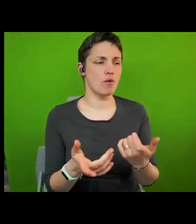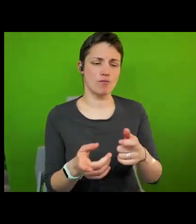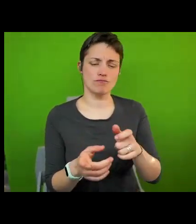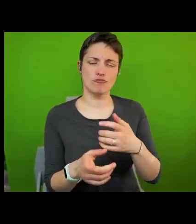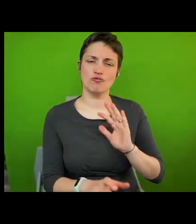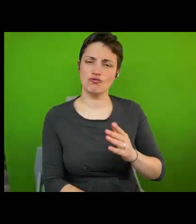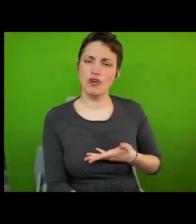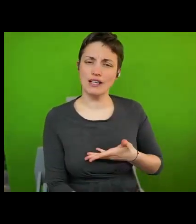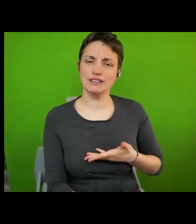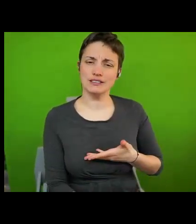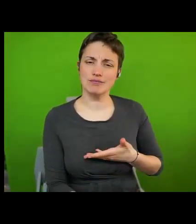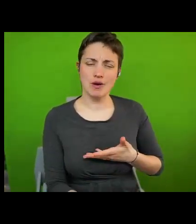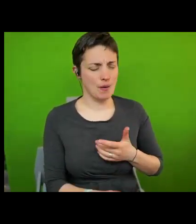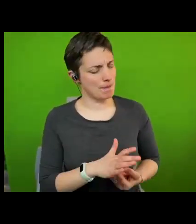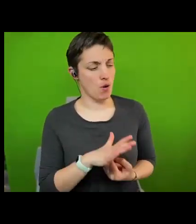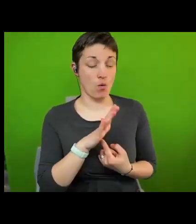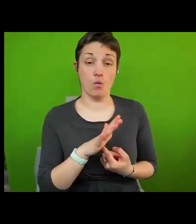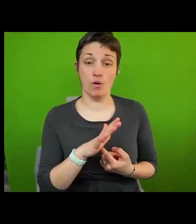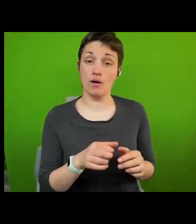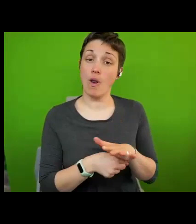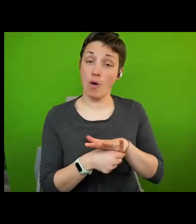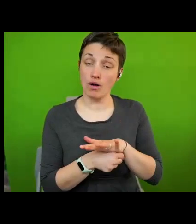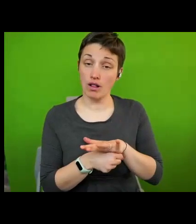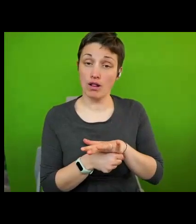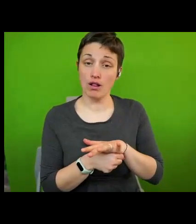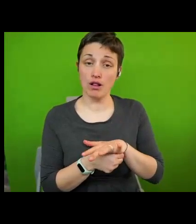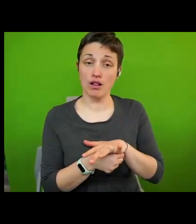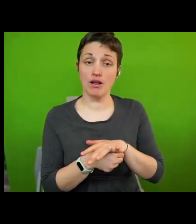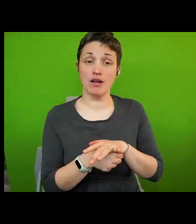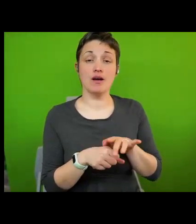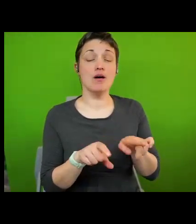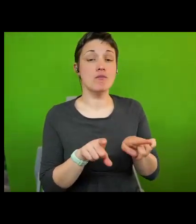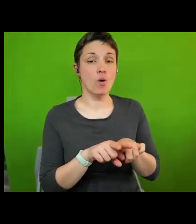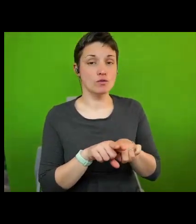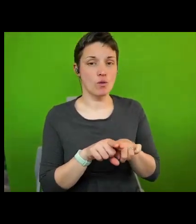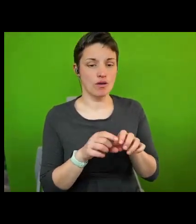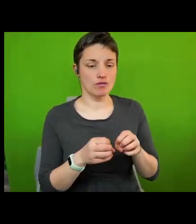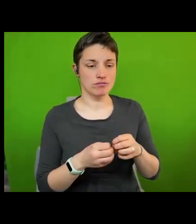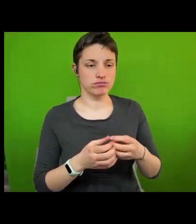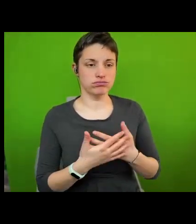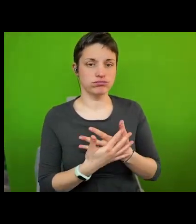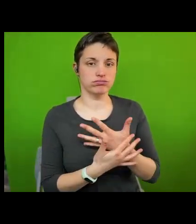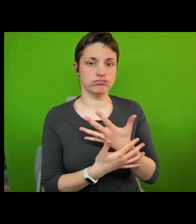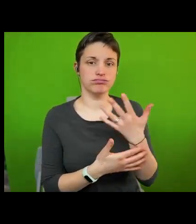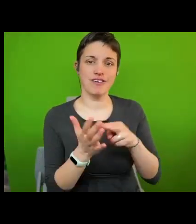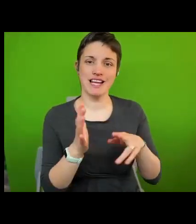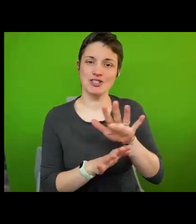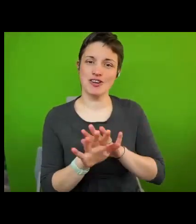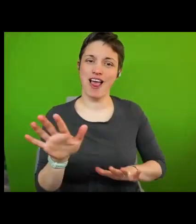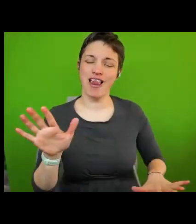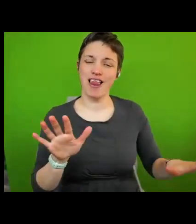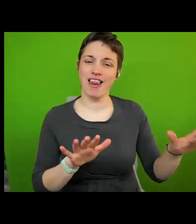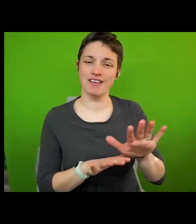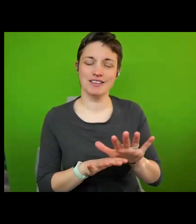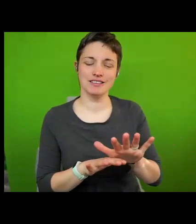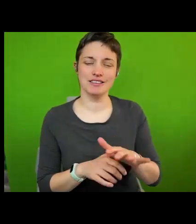importance on the local level while at the same time being often underdeveloped on the national level socioeconomic rights and cultural rights